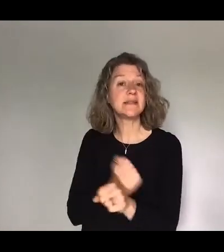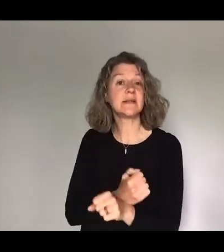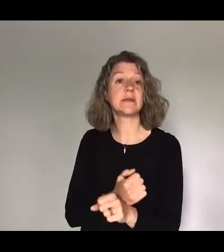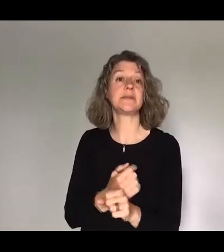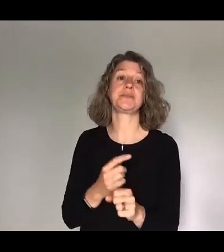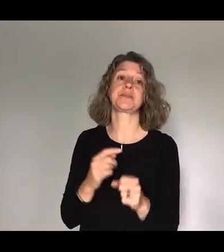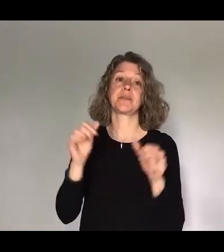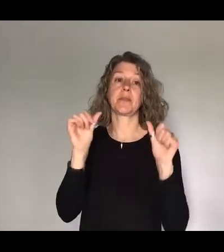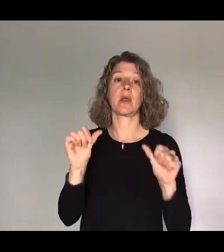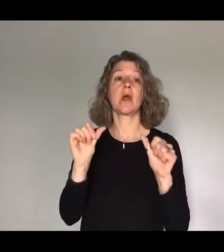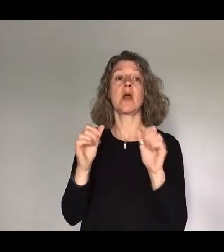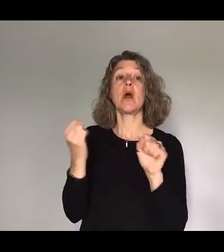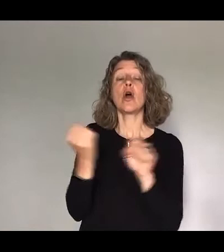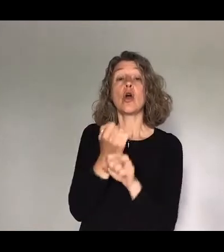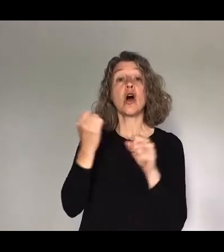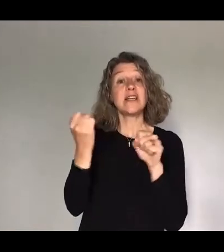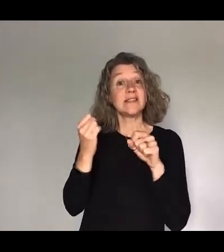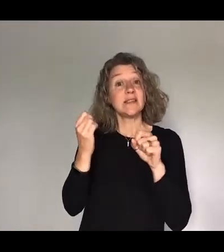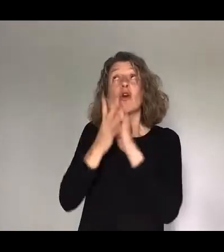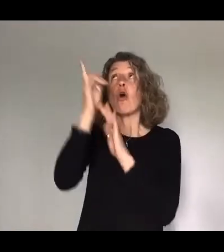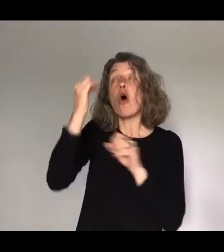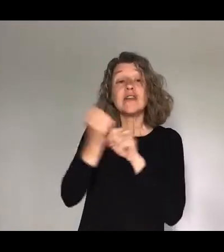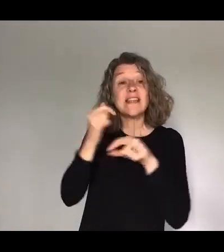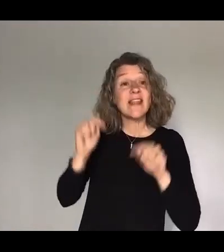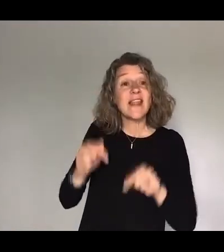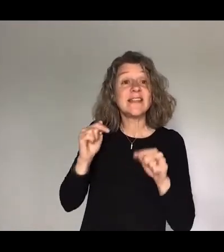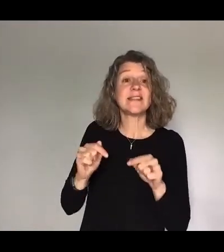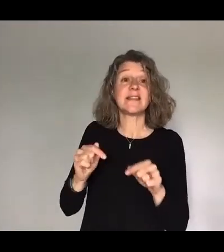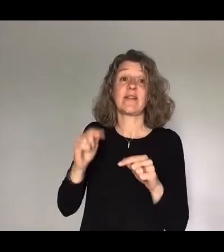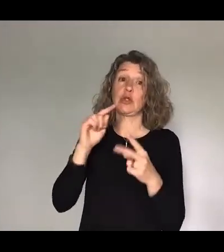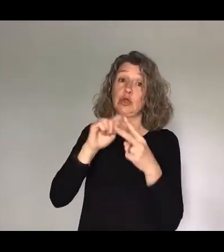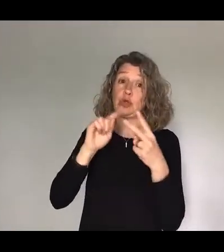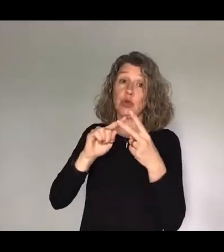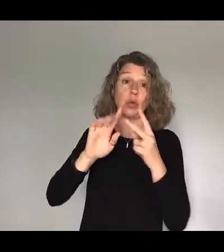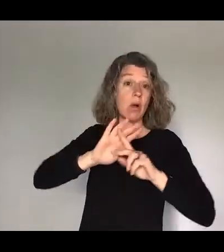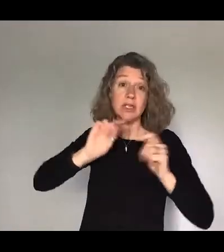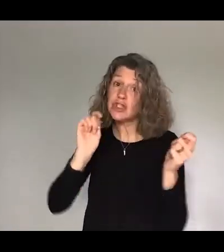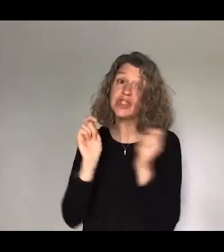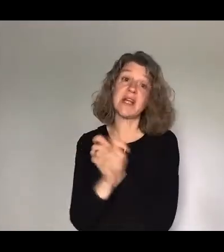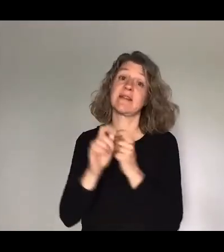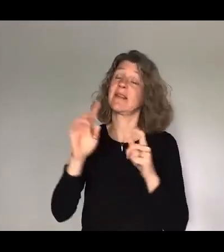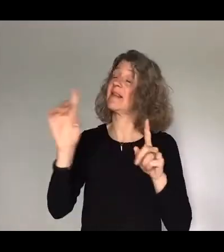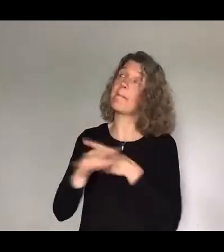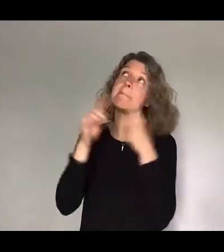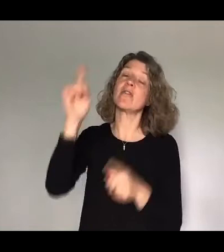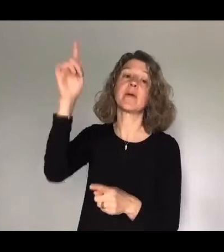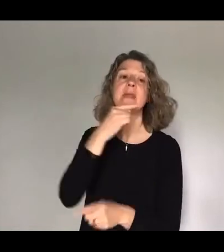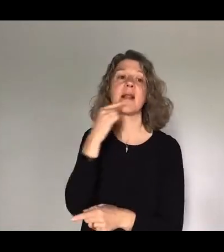unchangeable things in which it is impossible for God to lie we who have fled to take hold of the hopes that before us may be